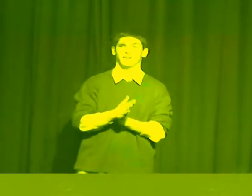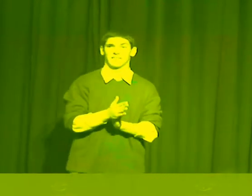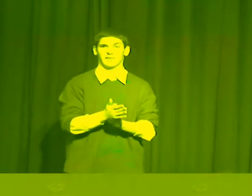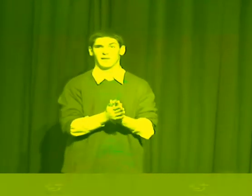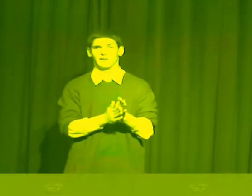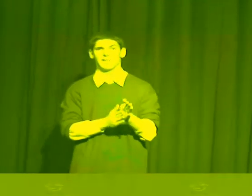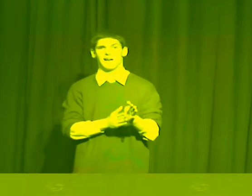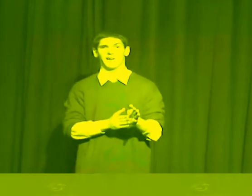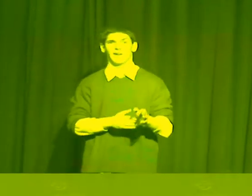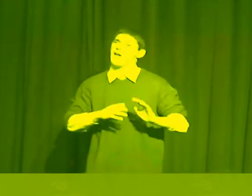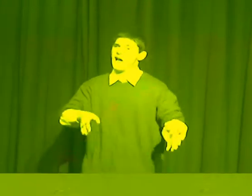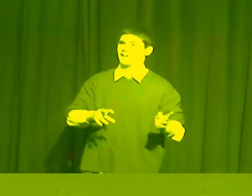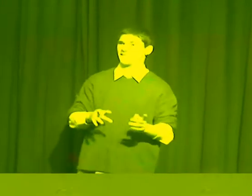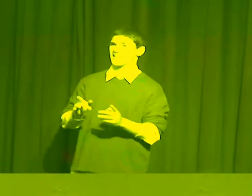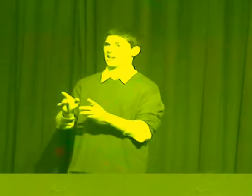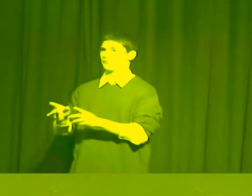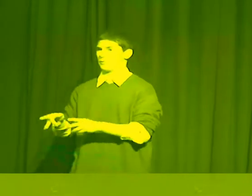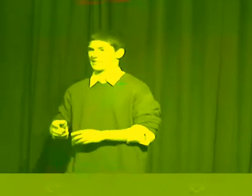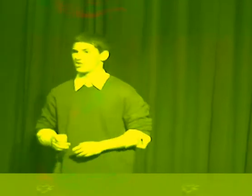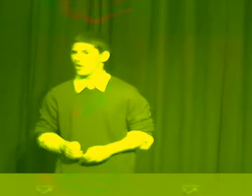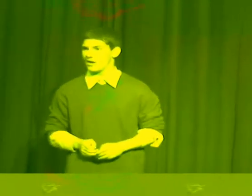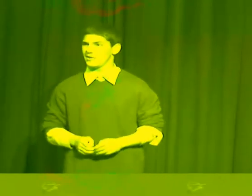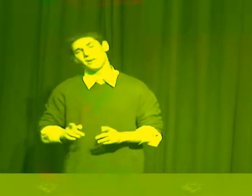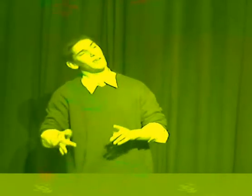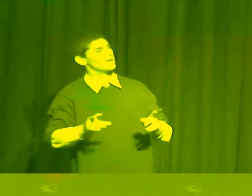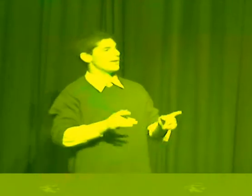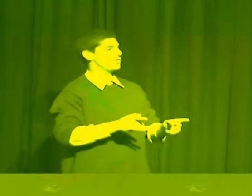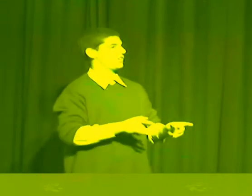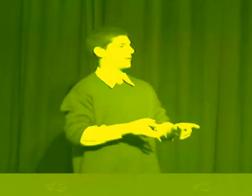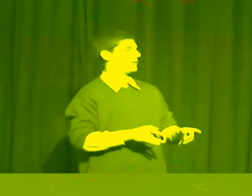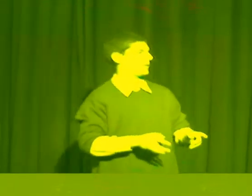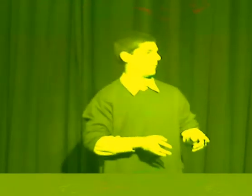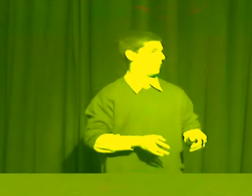insulin gun. I can set it from stun to kill.